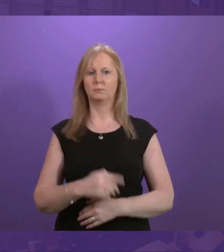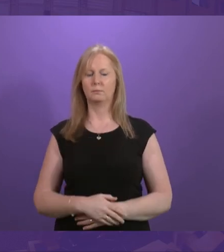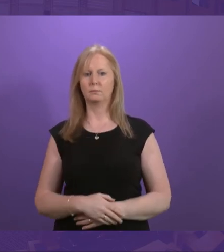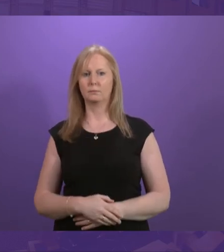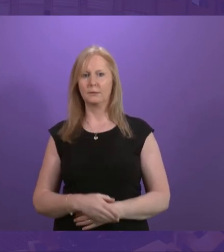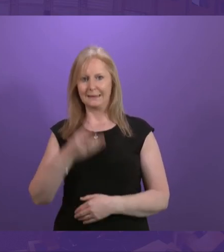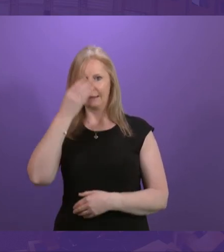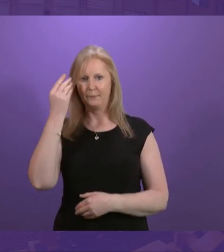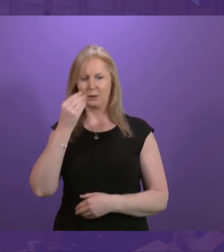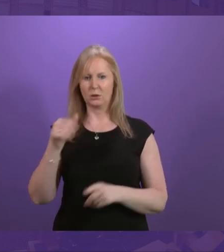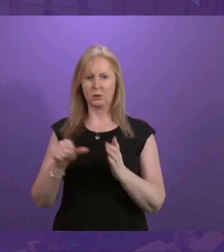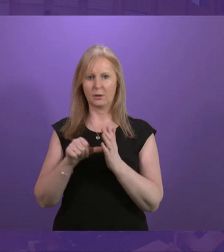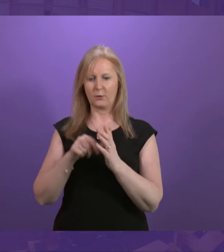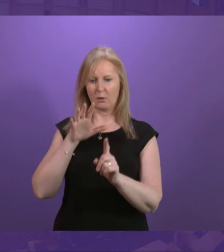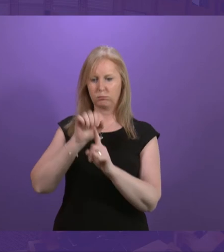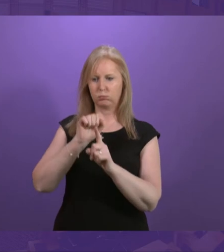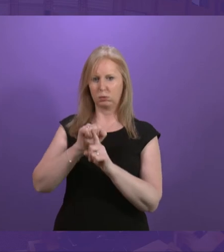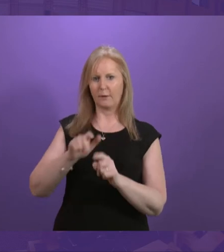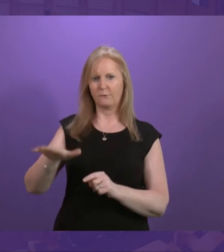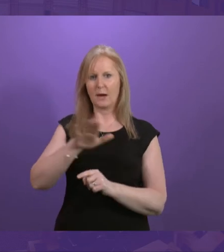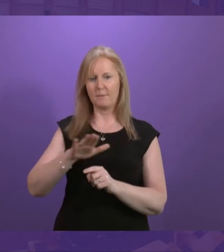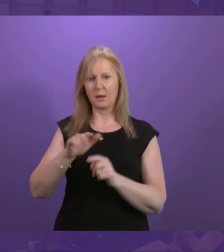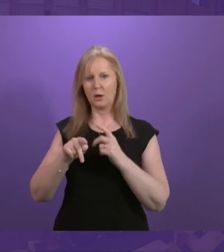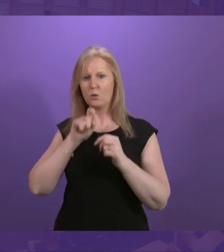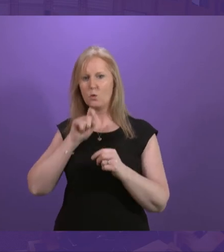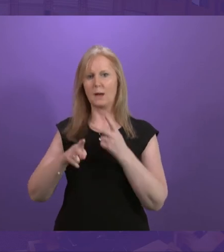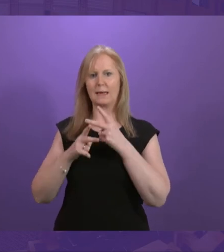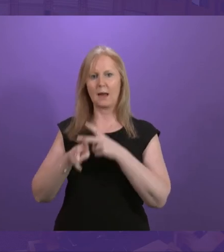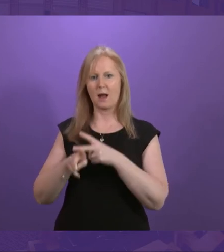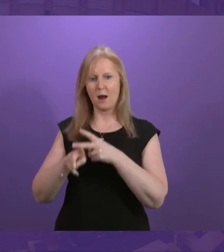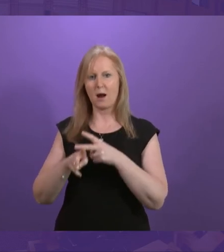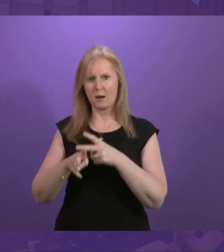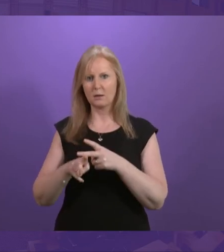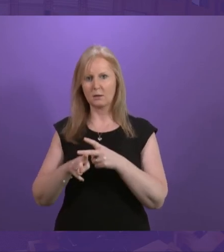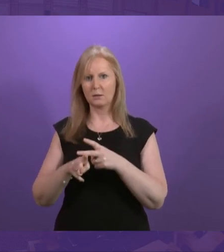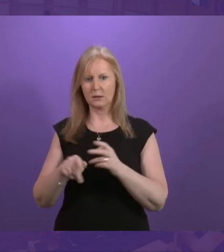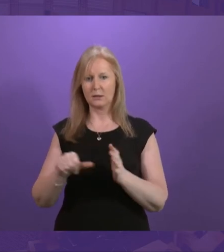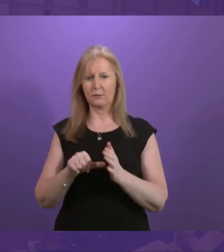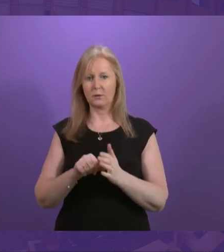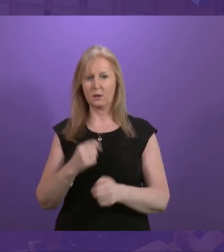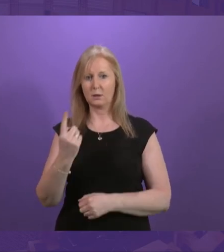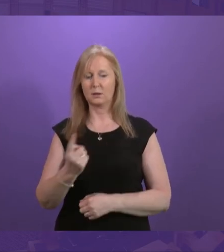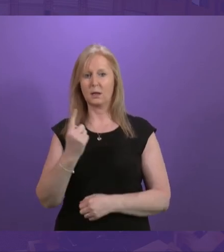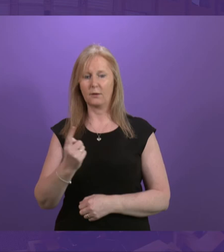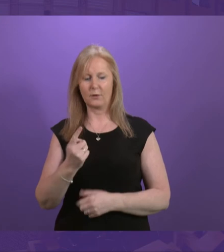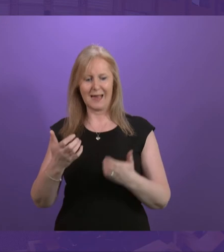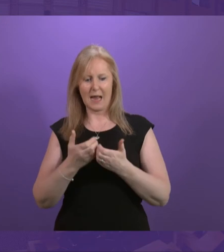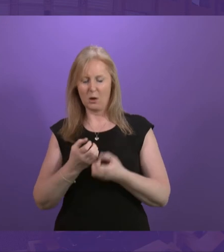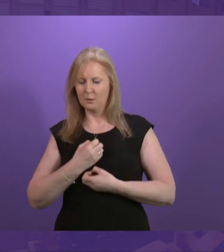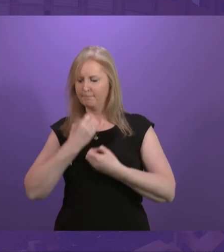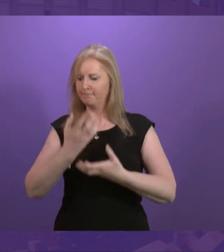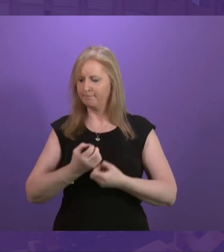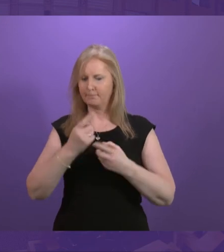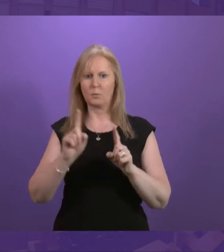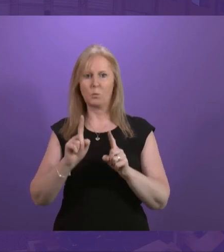be more difficult to detect by family and carers and equally it may be difficult for the person with sensory impairment to communicate what is